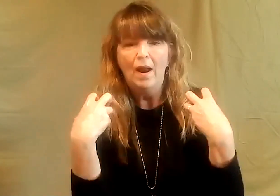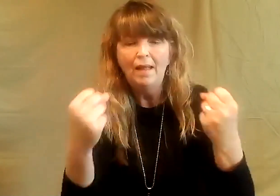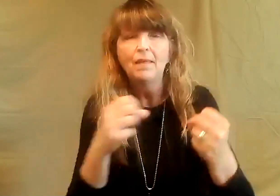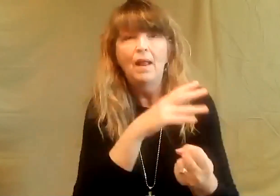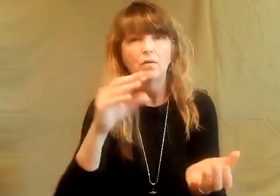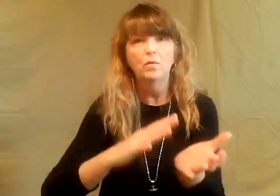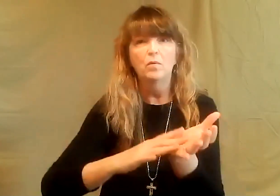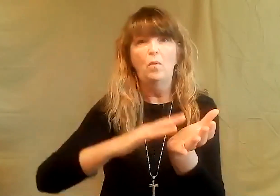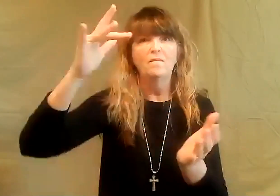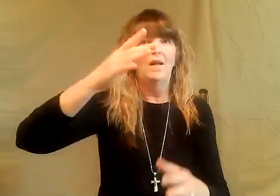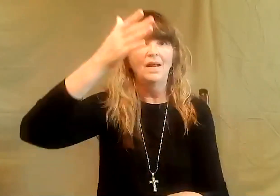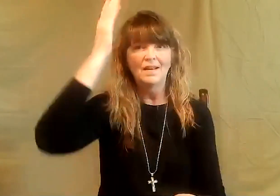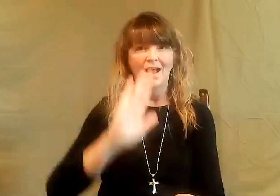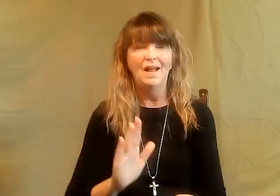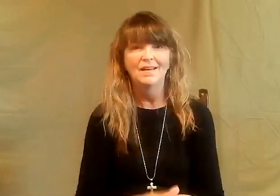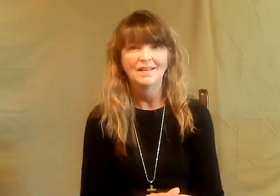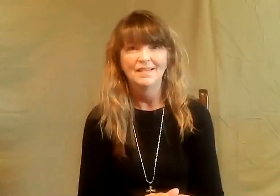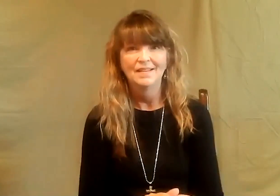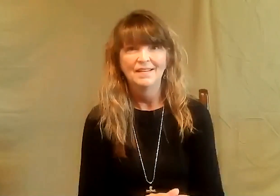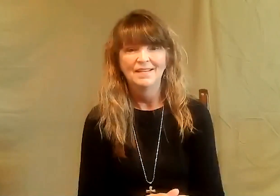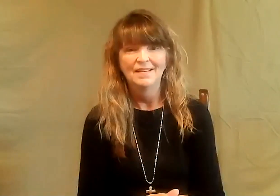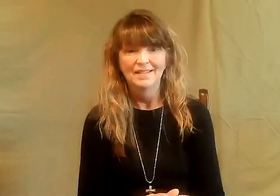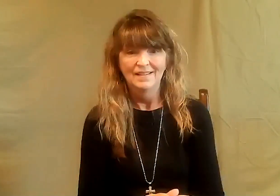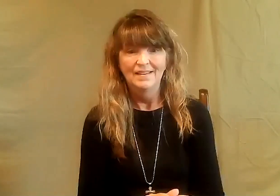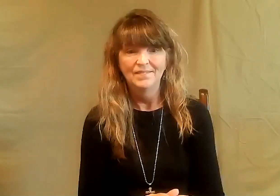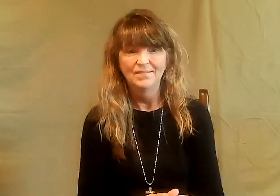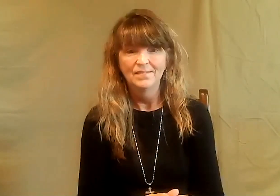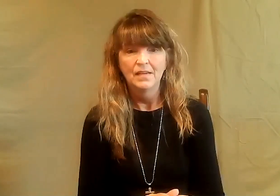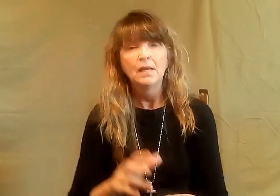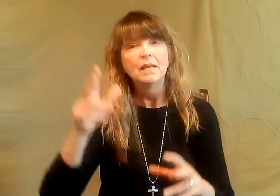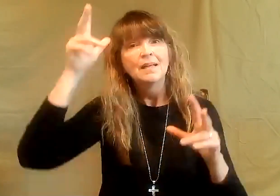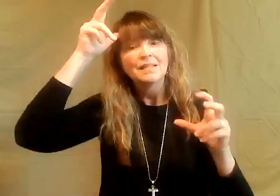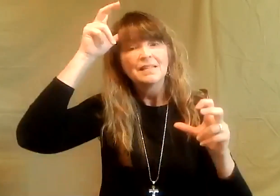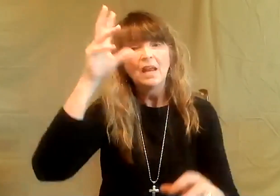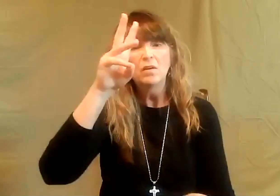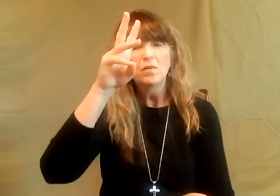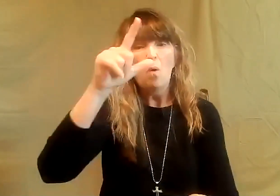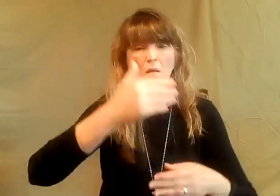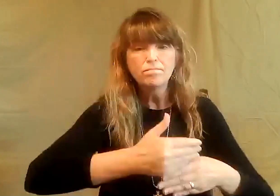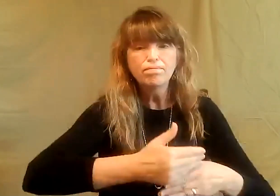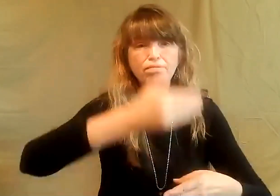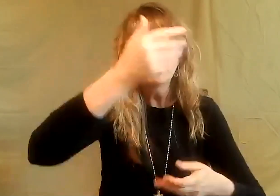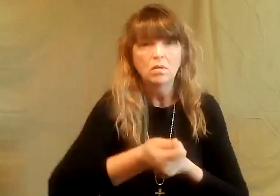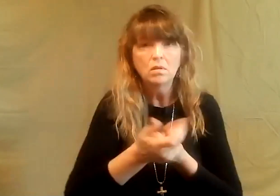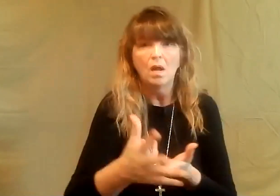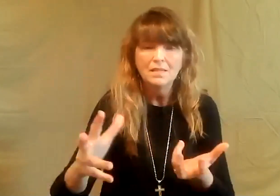Well, if it's a wall erected by God, that will create in us more strength to give God glory.